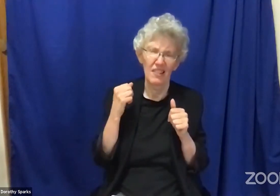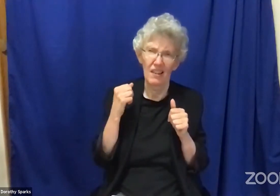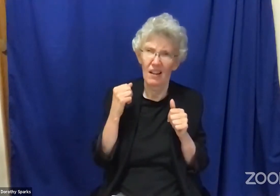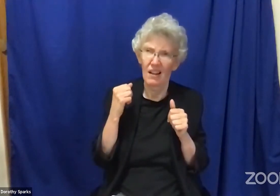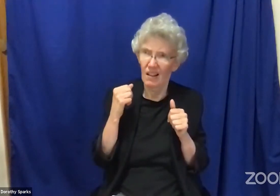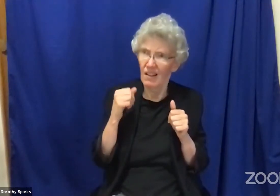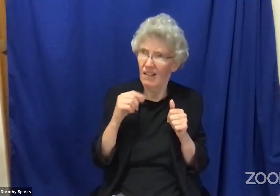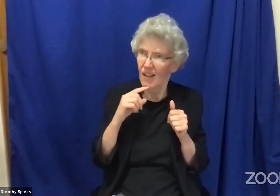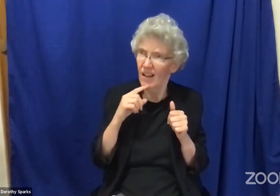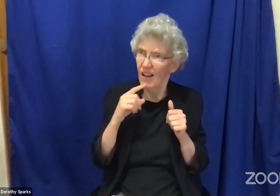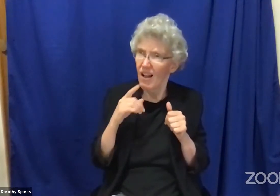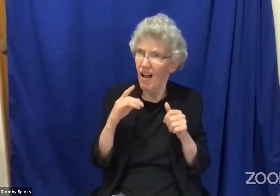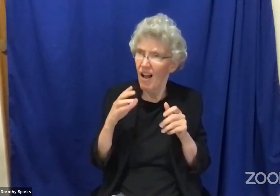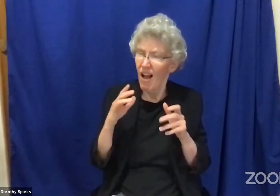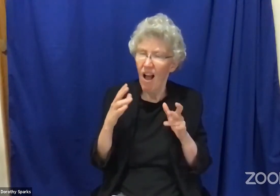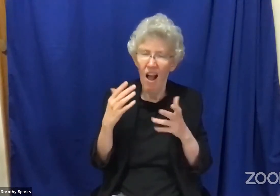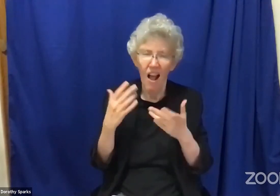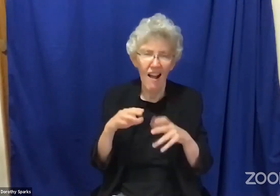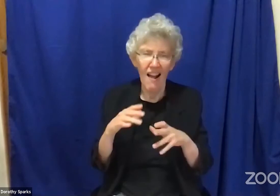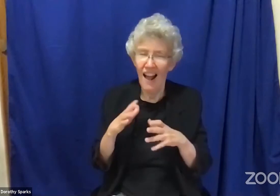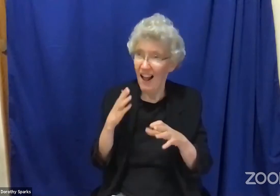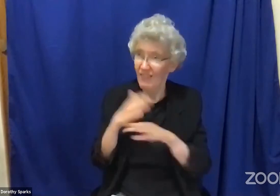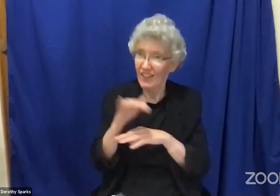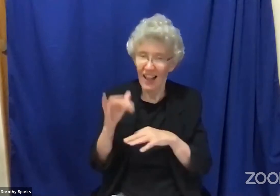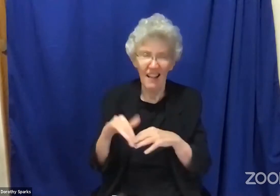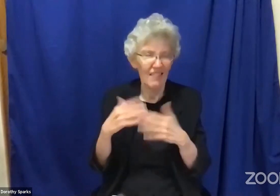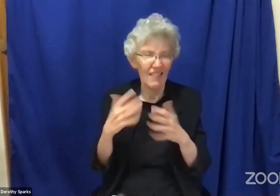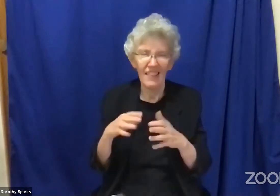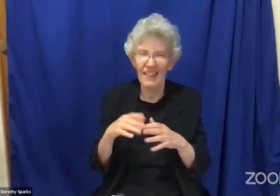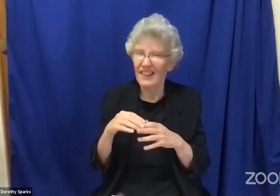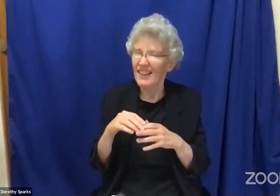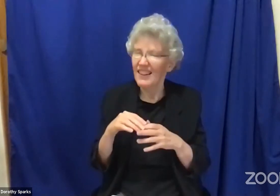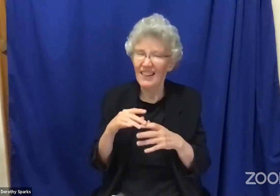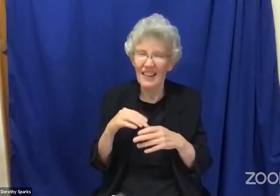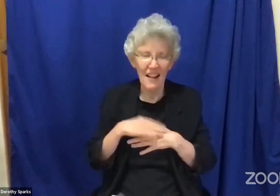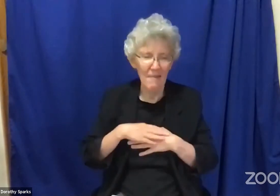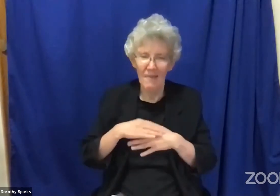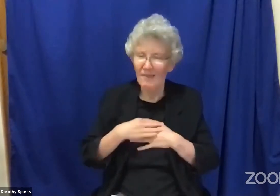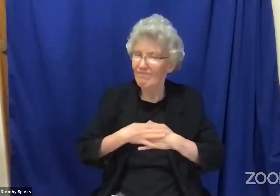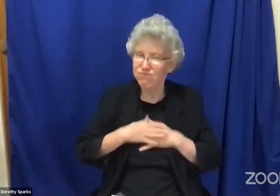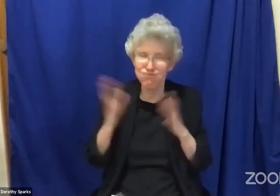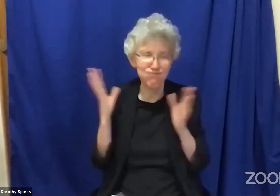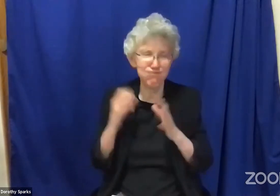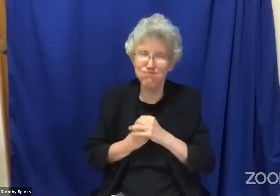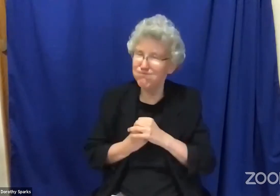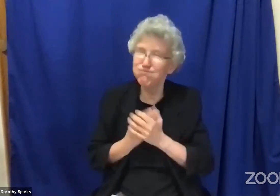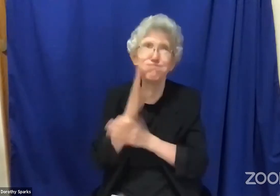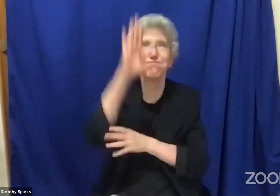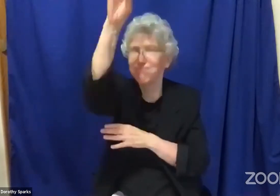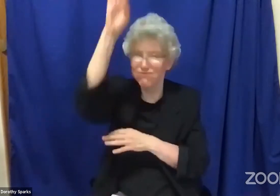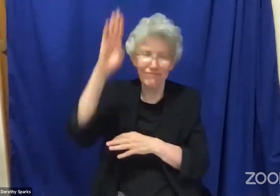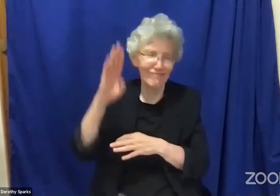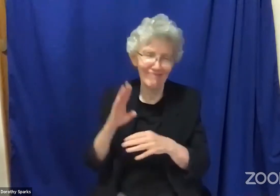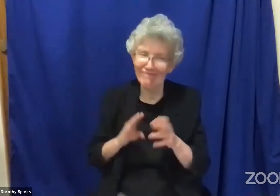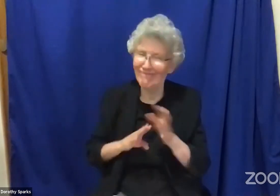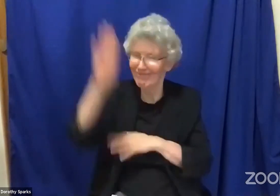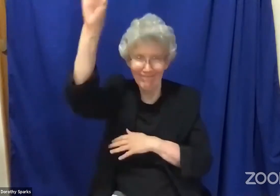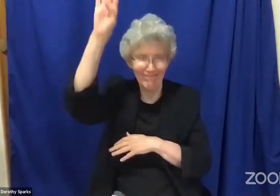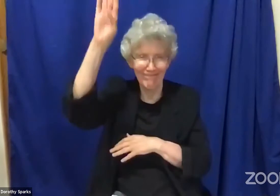Sign Language was a language. And when the deaf community began to hear this their